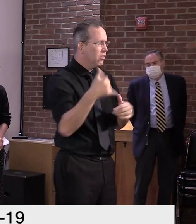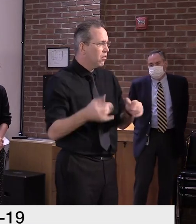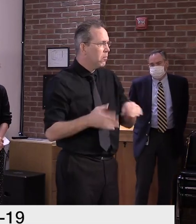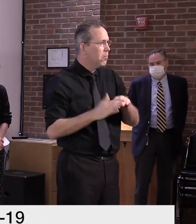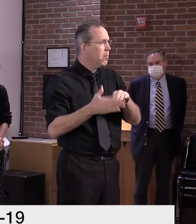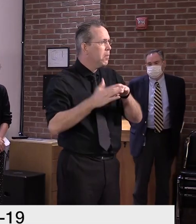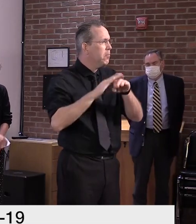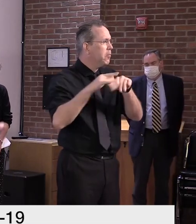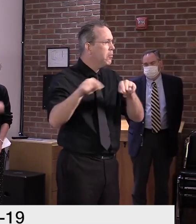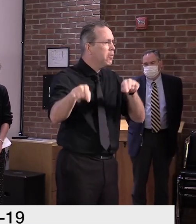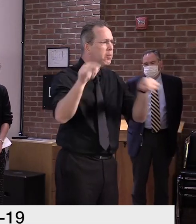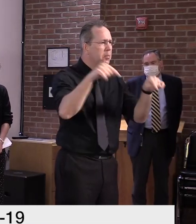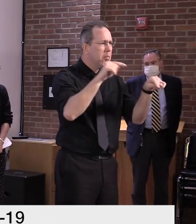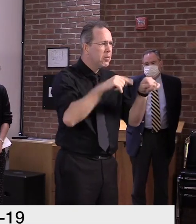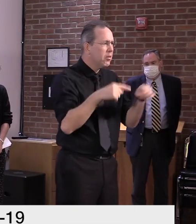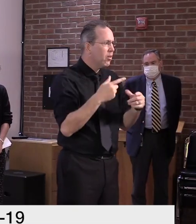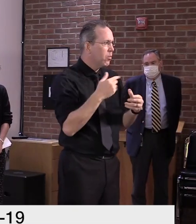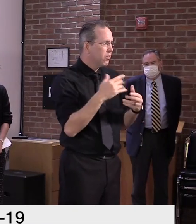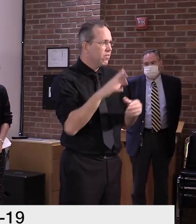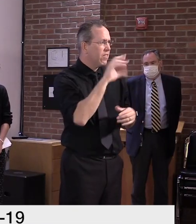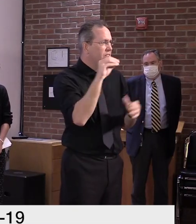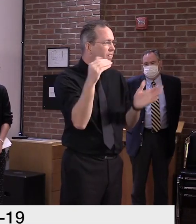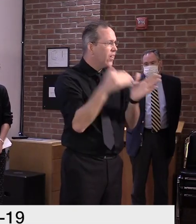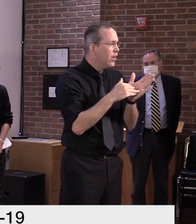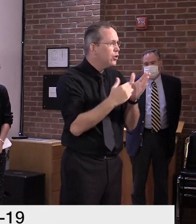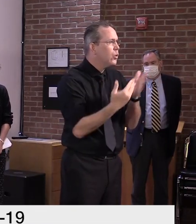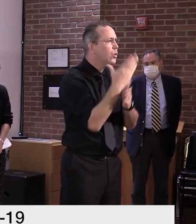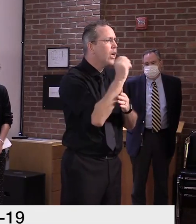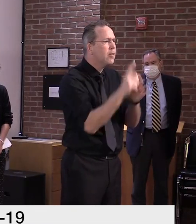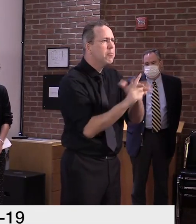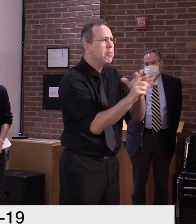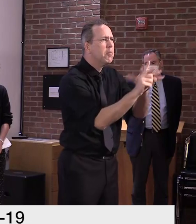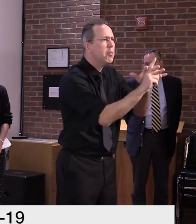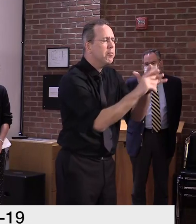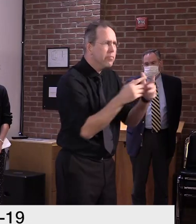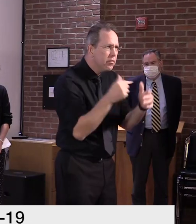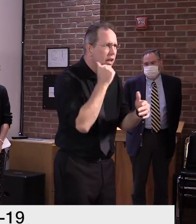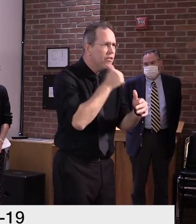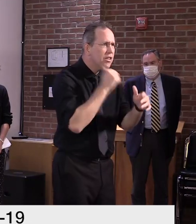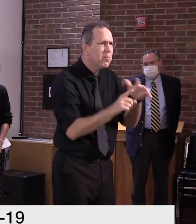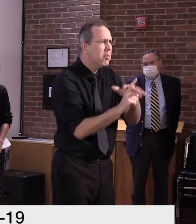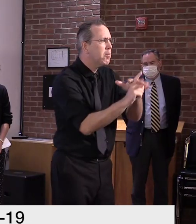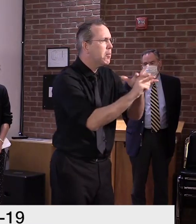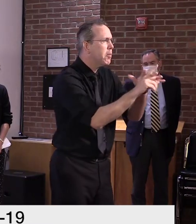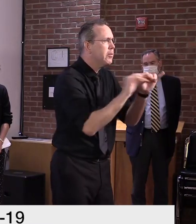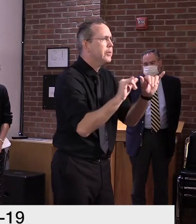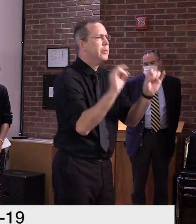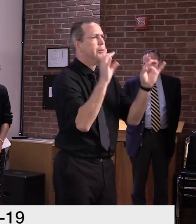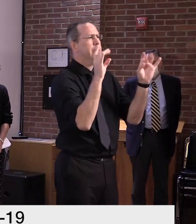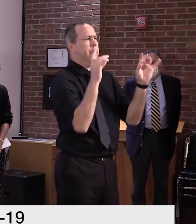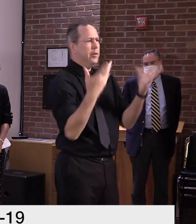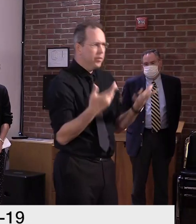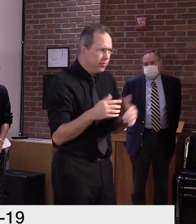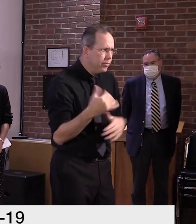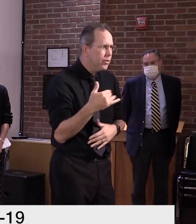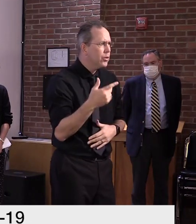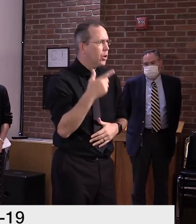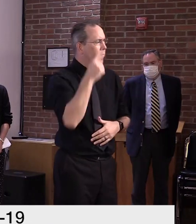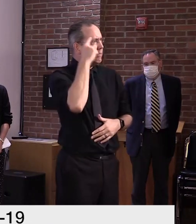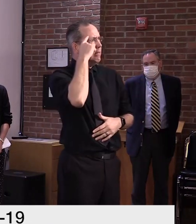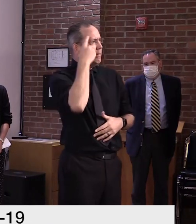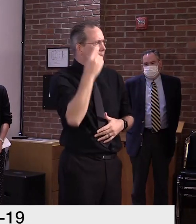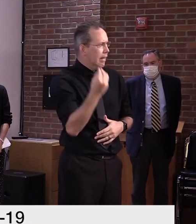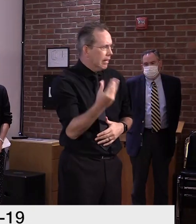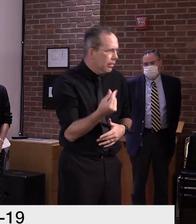50,000 cases on a daily basis. To put this into some perspective, just over the last 10